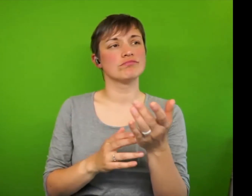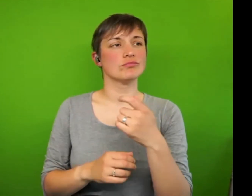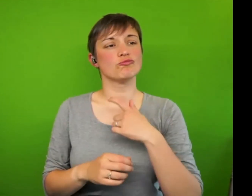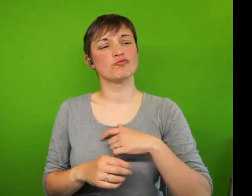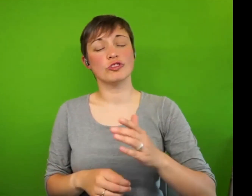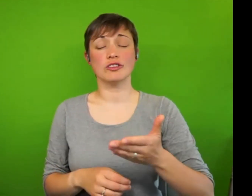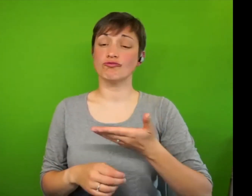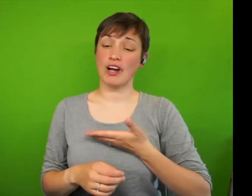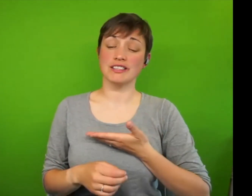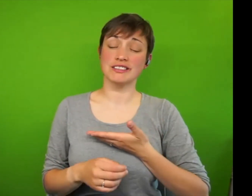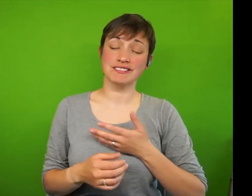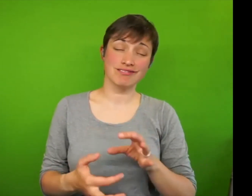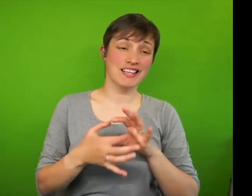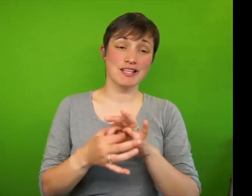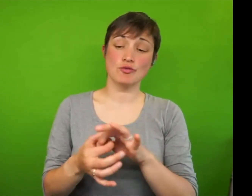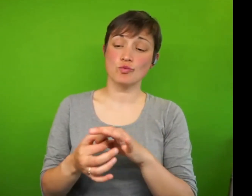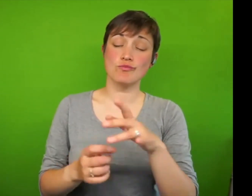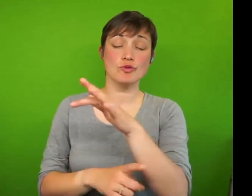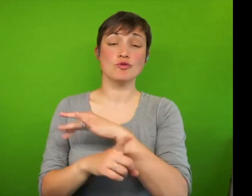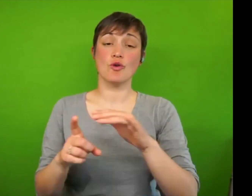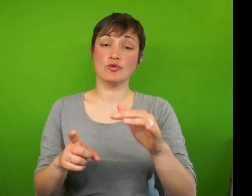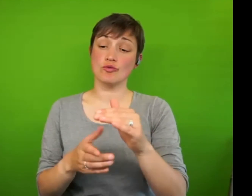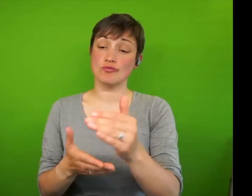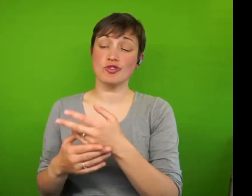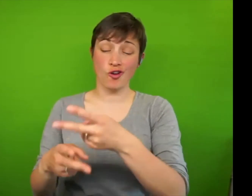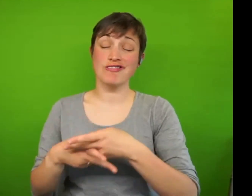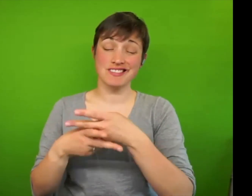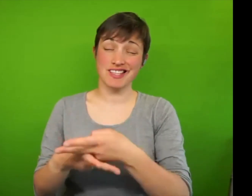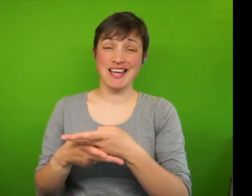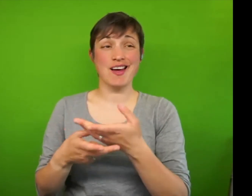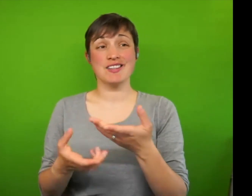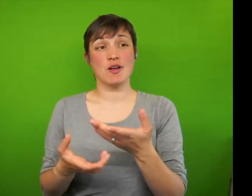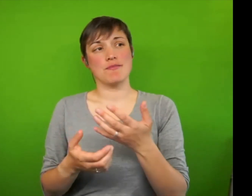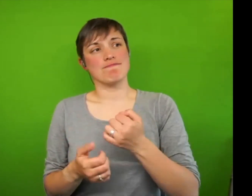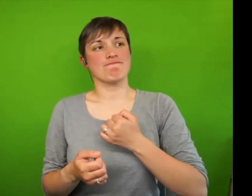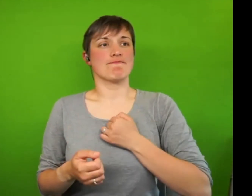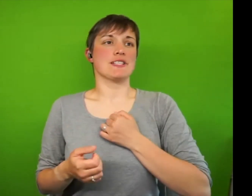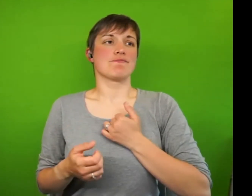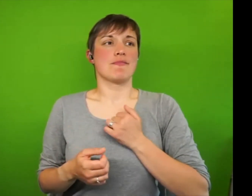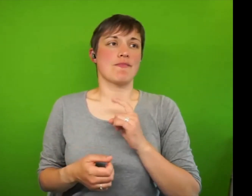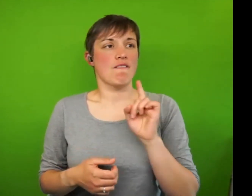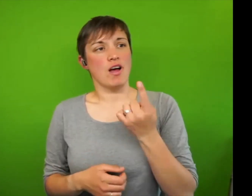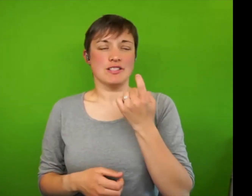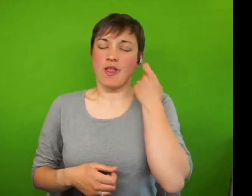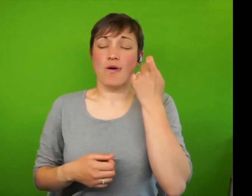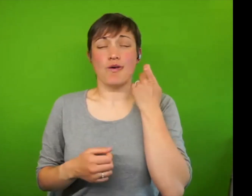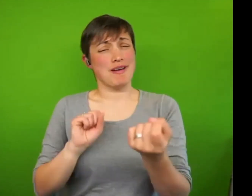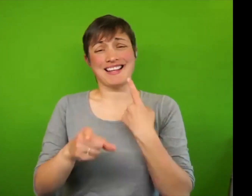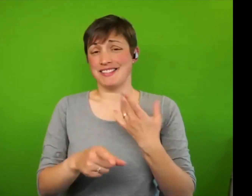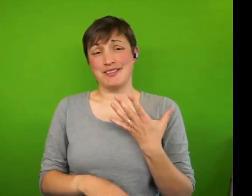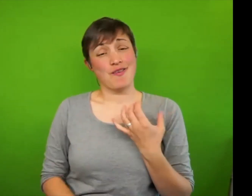So, I don't know, those are my sort of initial thoughts, but I don't have any answers, I'm afraid.